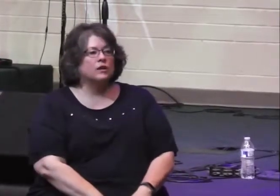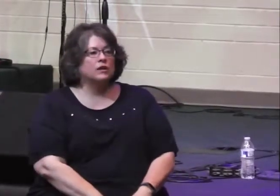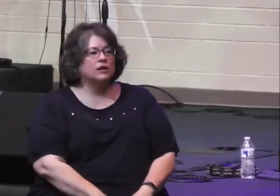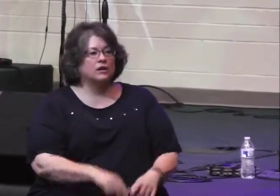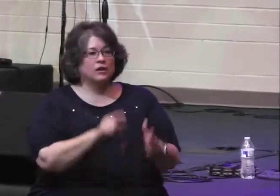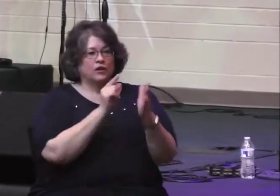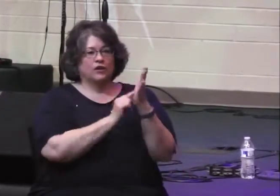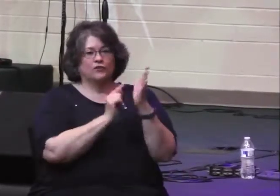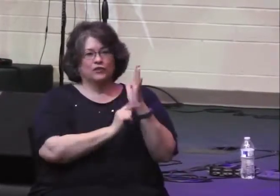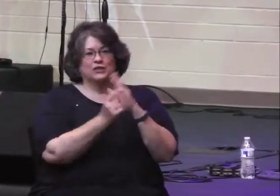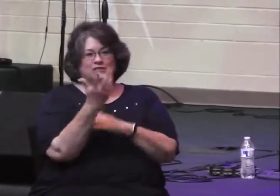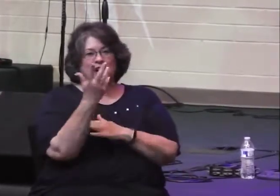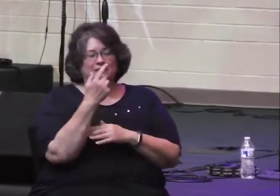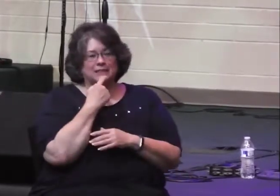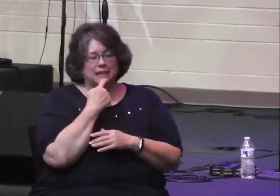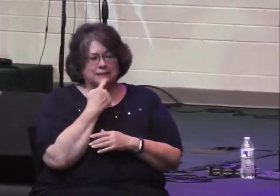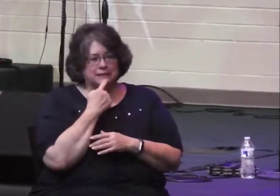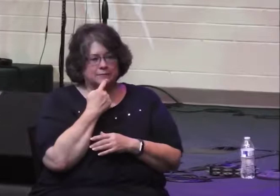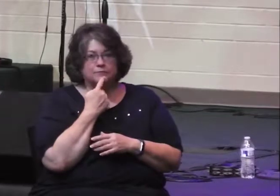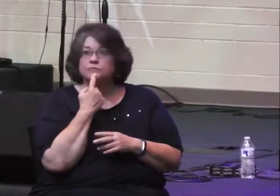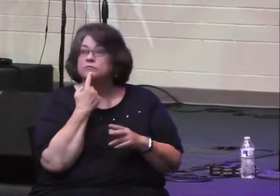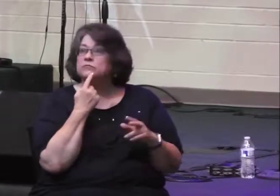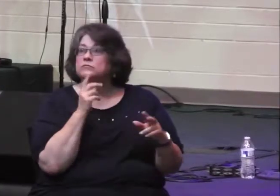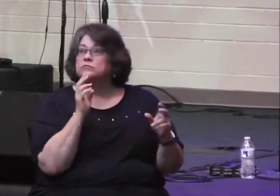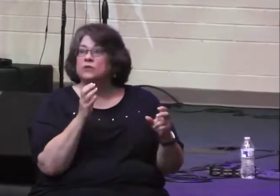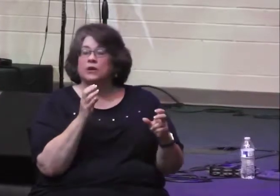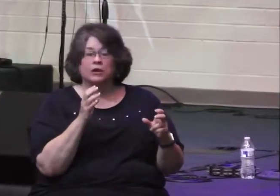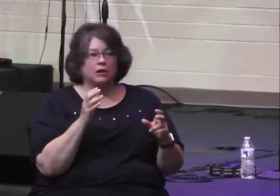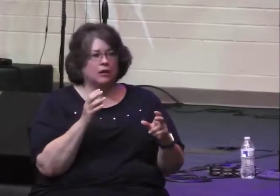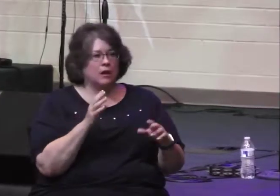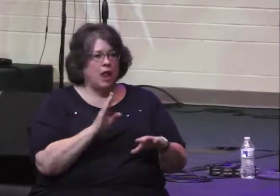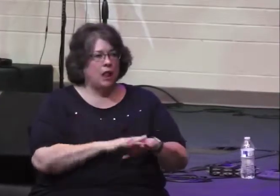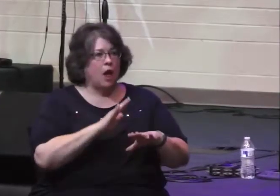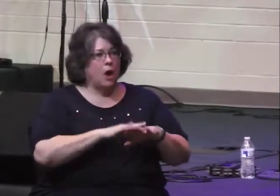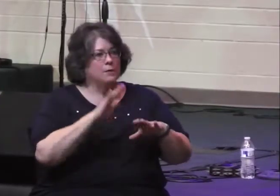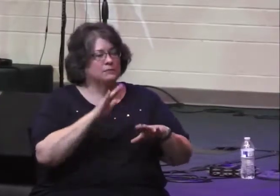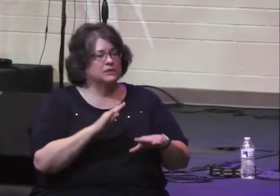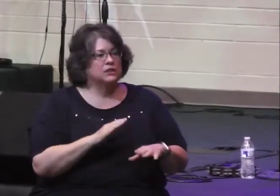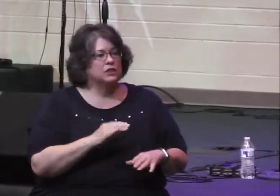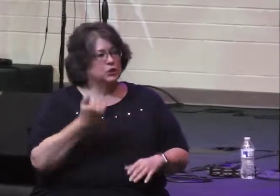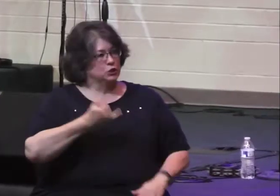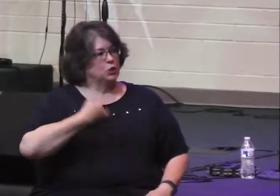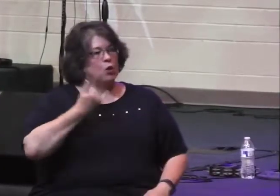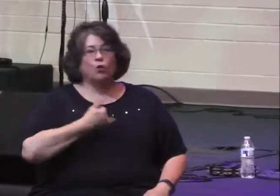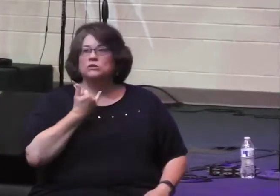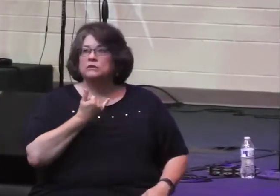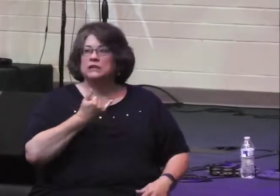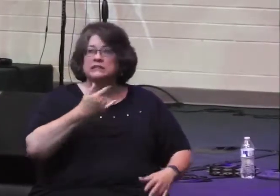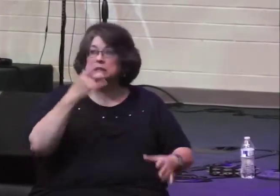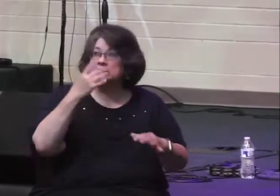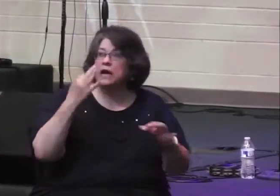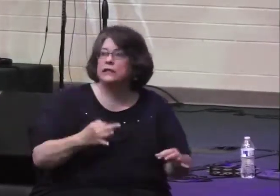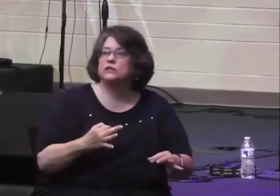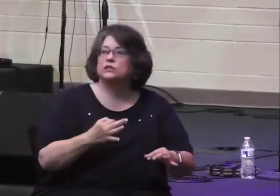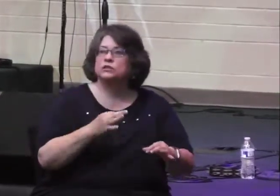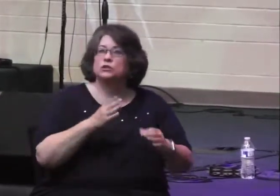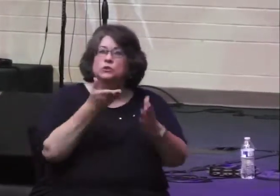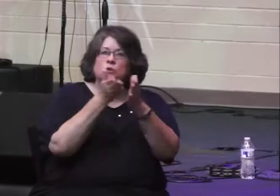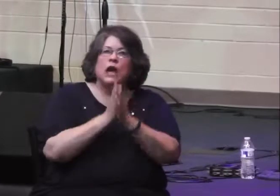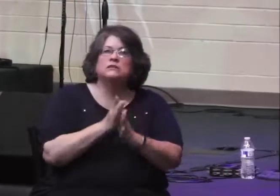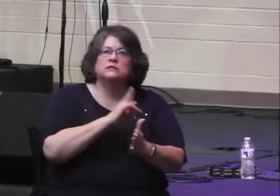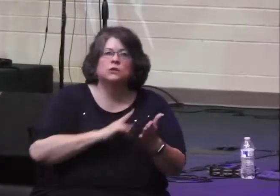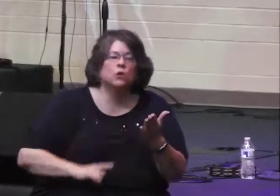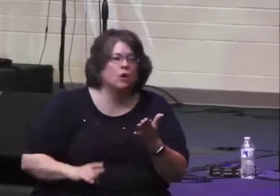It says this. Let me get caught up to the right part of the text. Here it is. Alarmed, Jehoshaphat resolved to